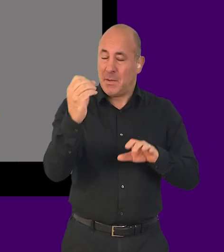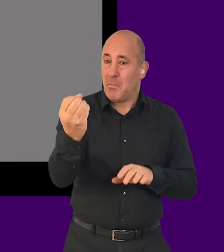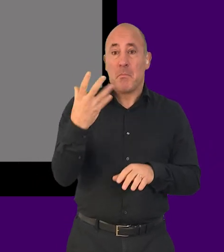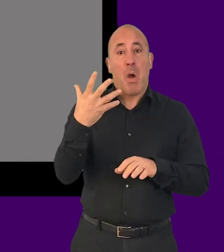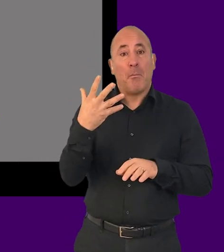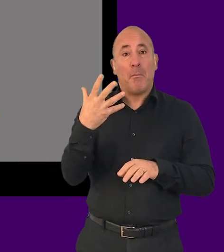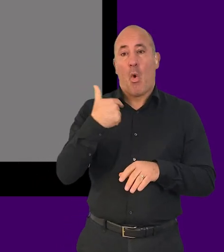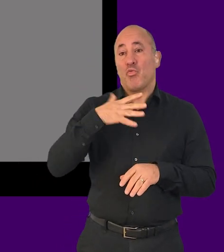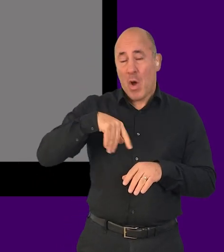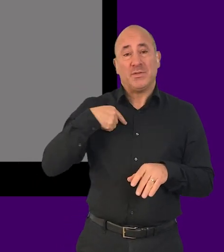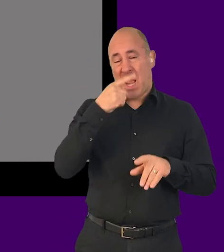device.